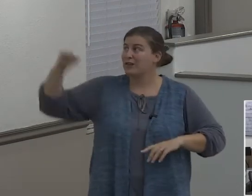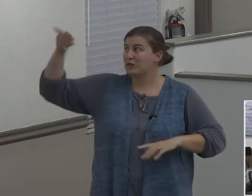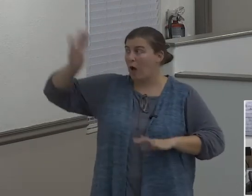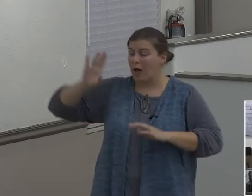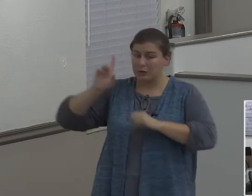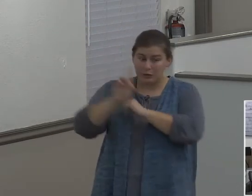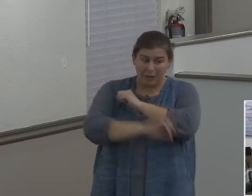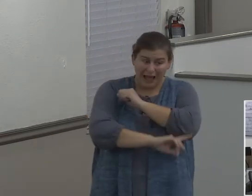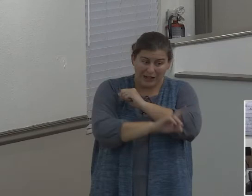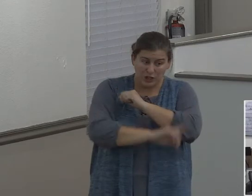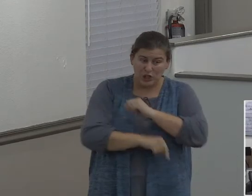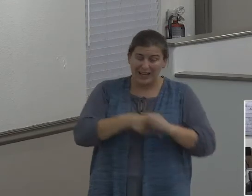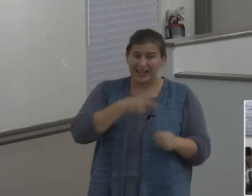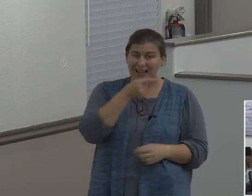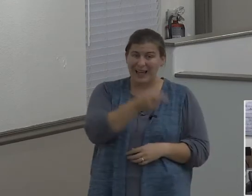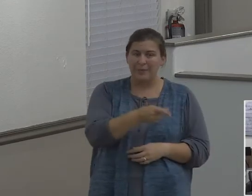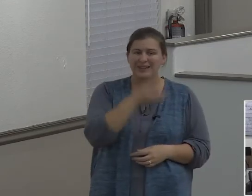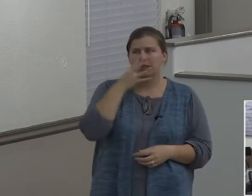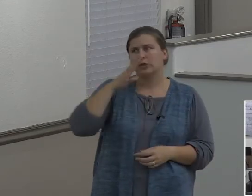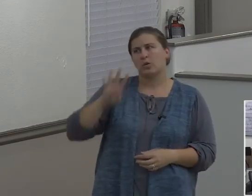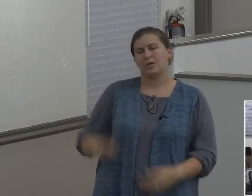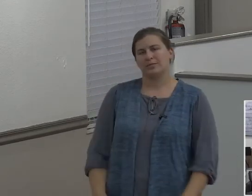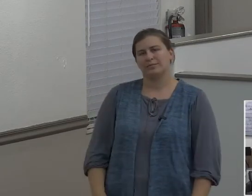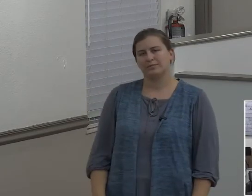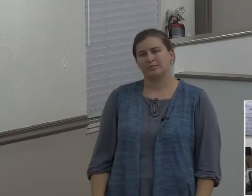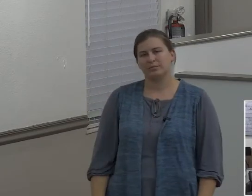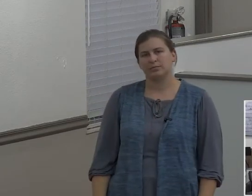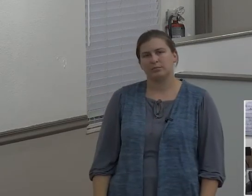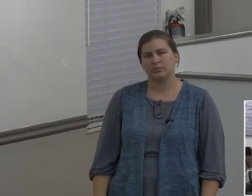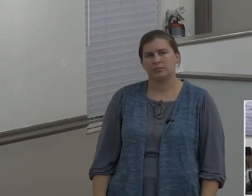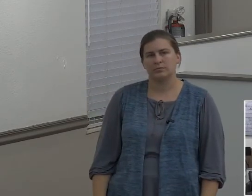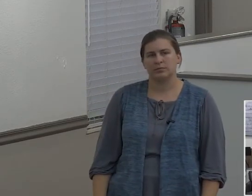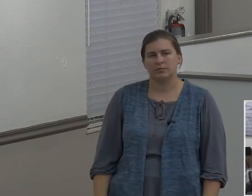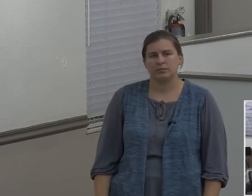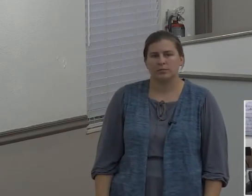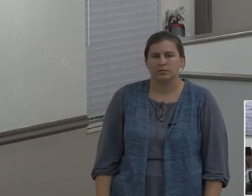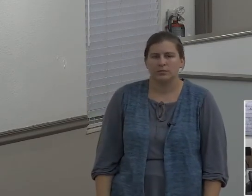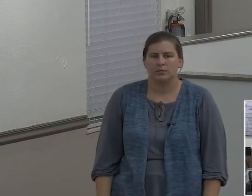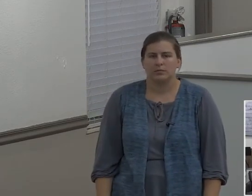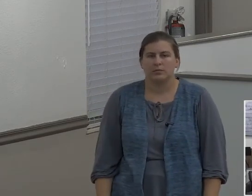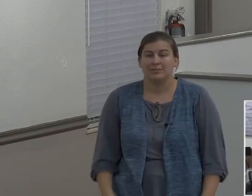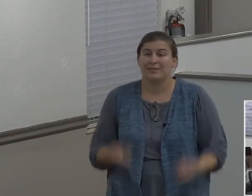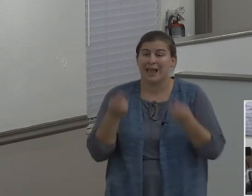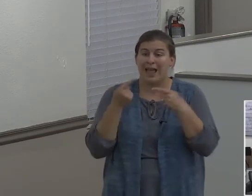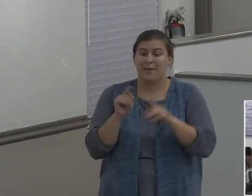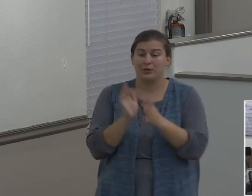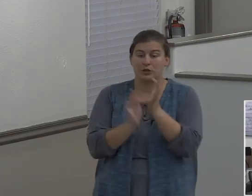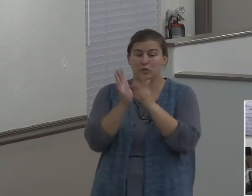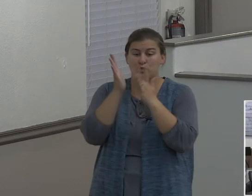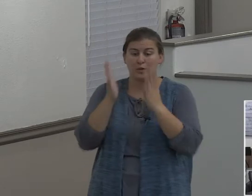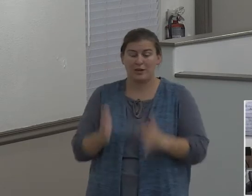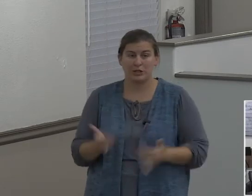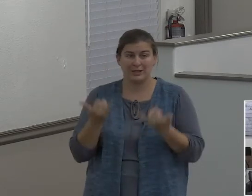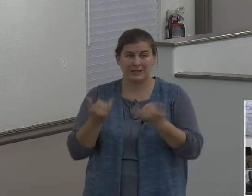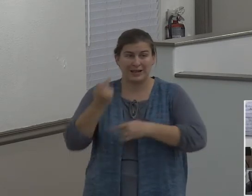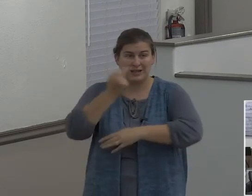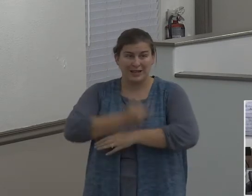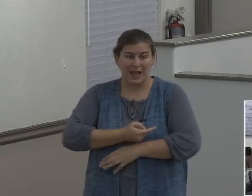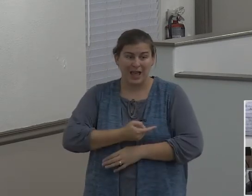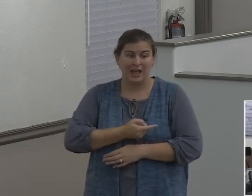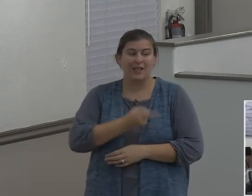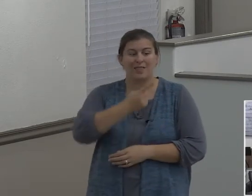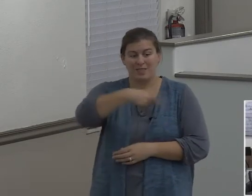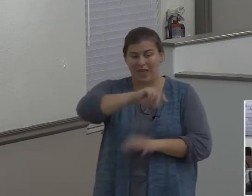he ignored it. That's what happens to Christians today. They can be being chastened by the Lord and